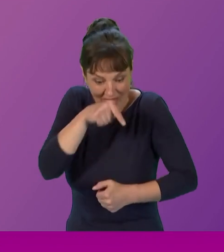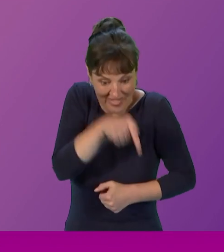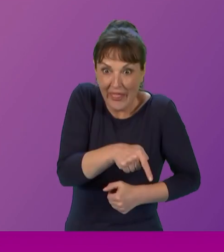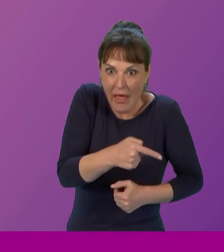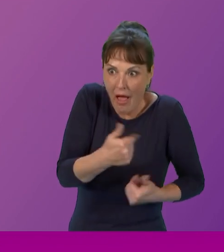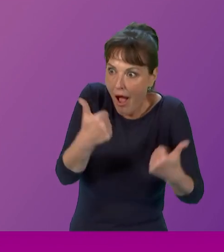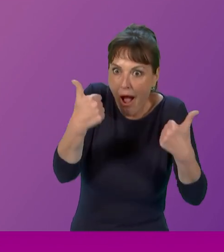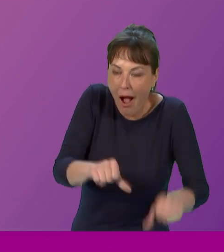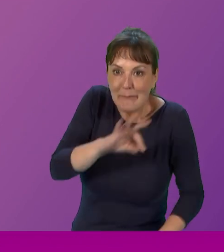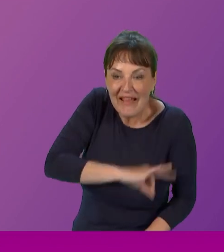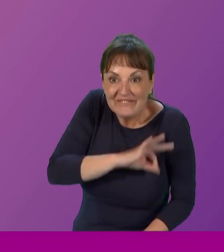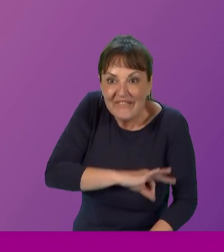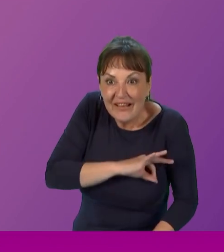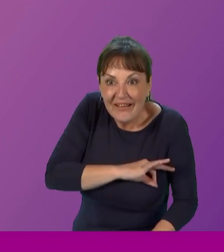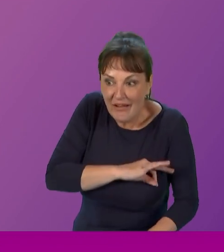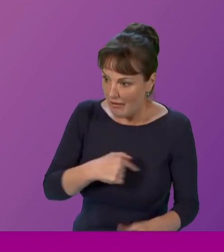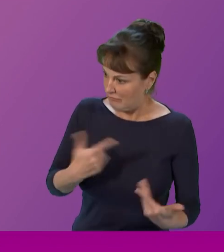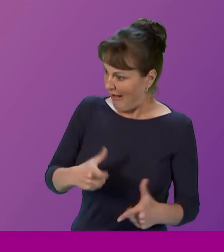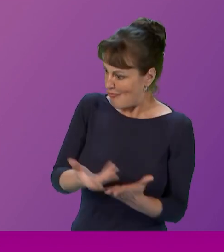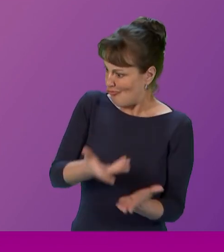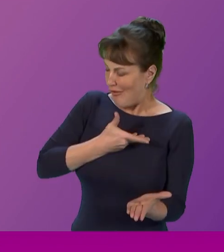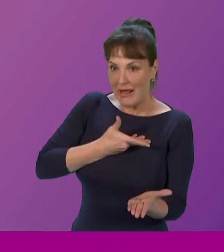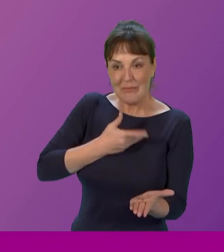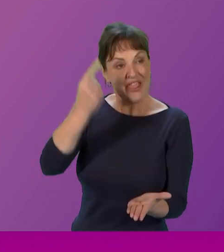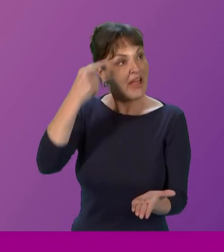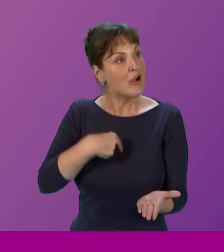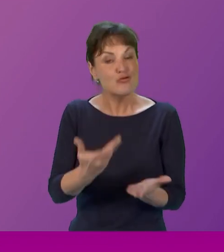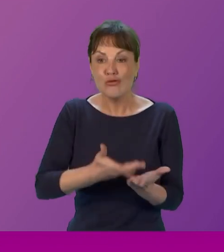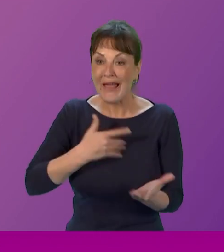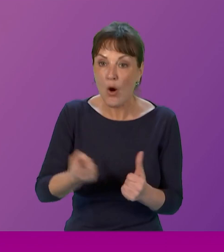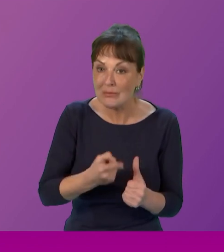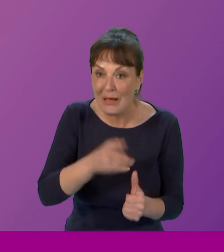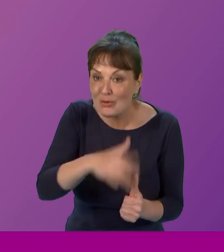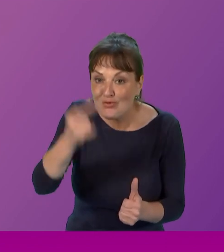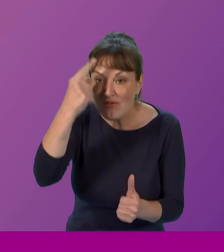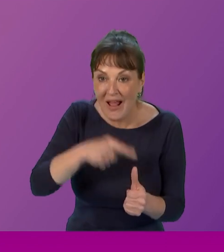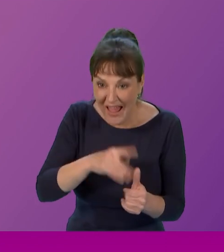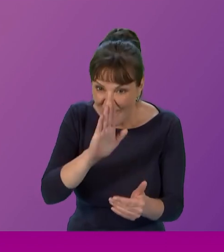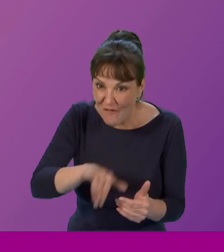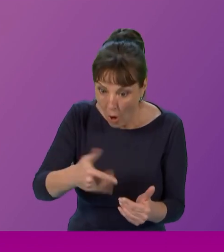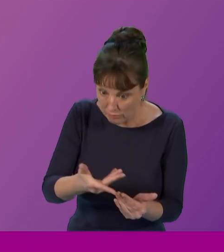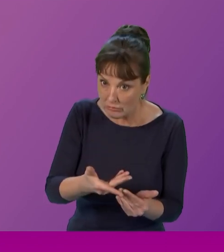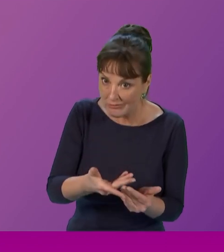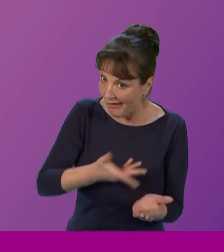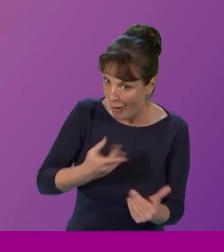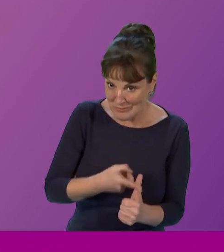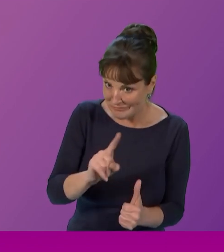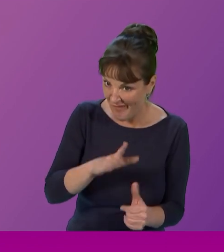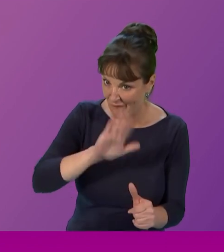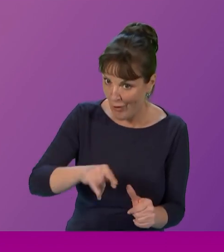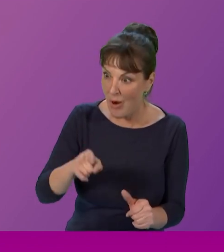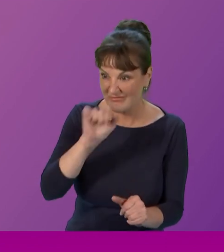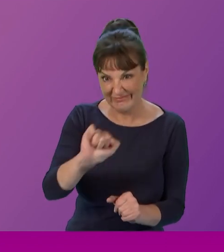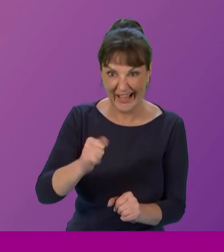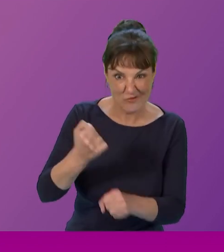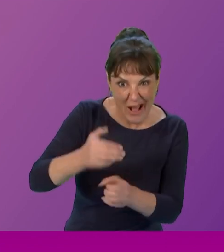struggle. So I think we have to remember the struggles of the past so that we don't lose sight of where we have to go